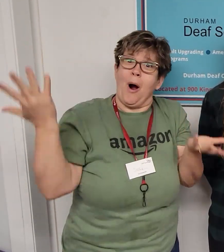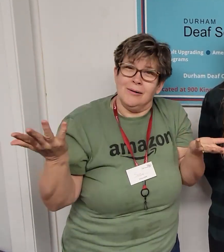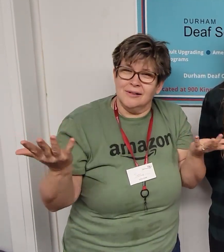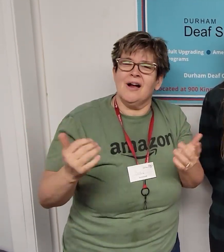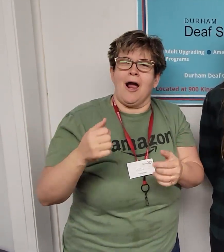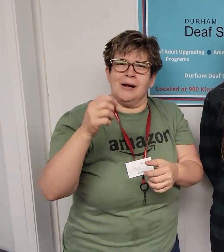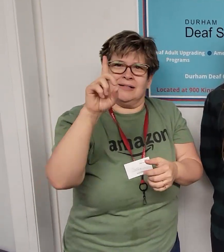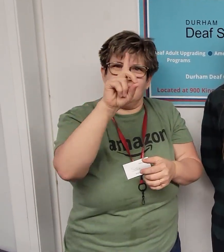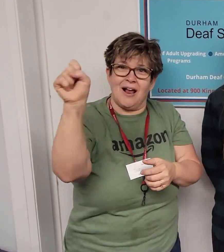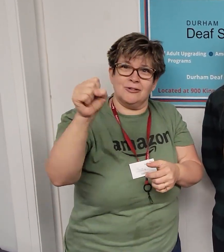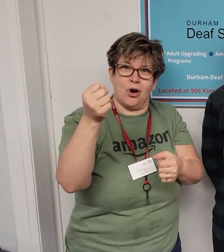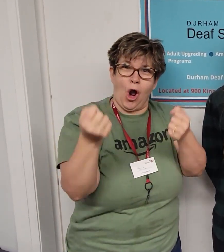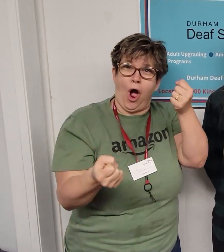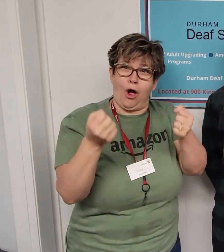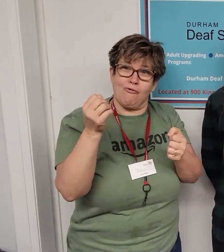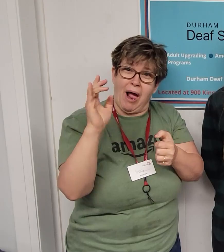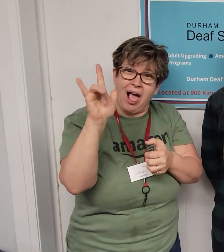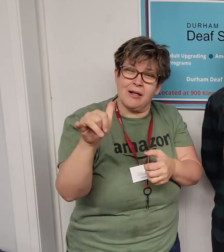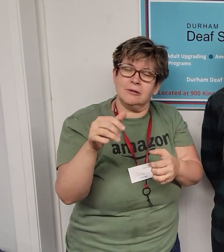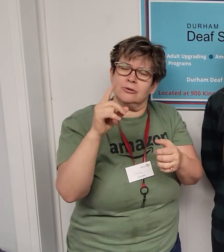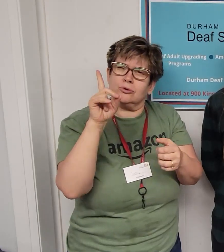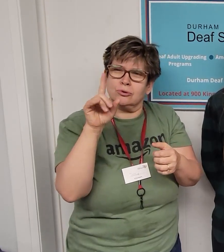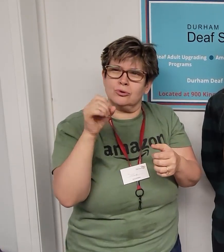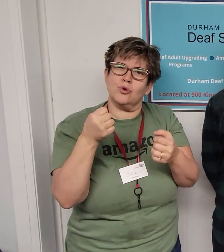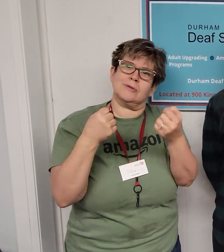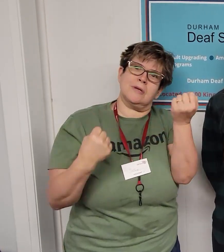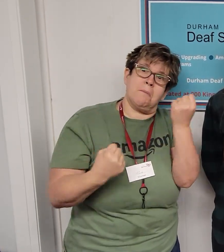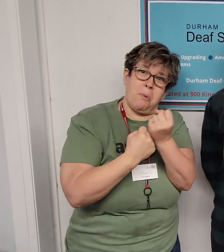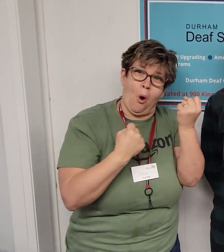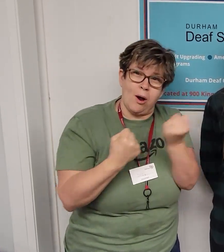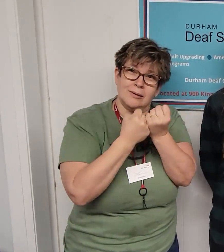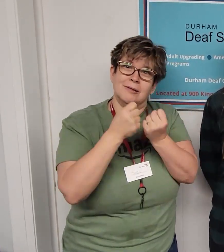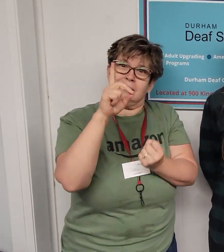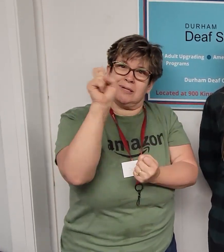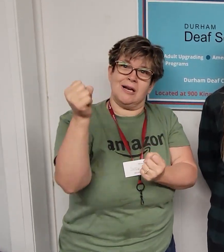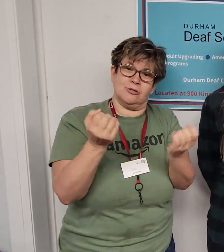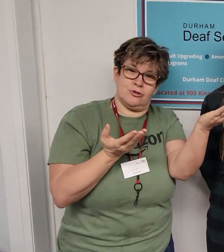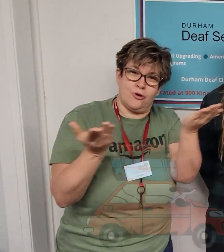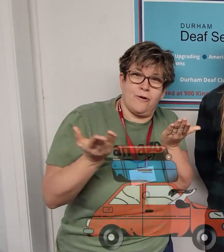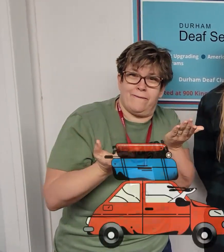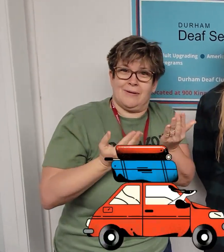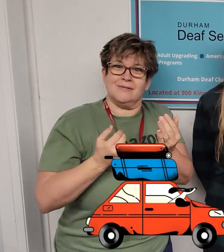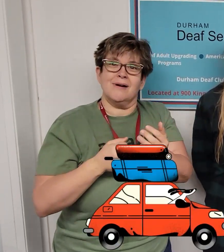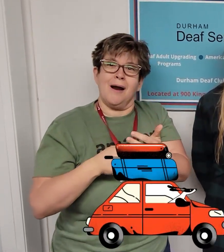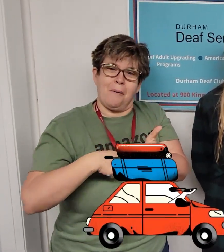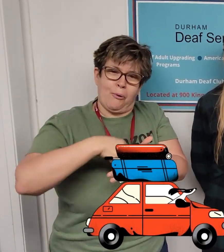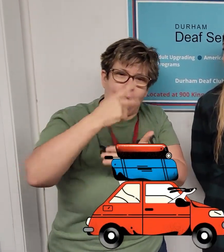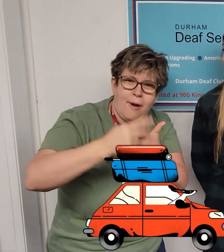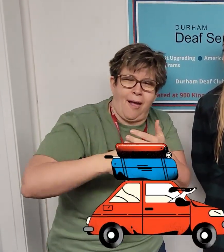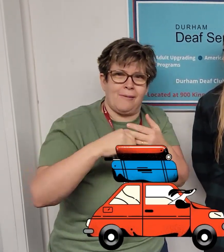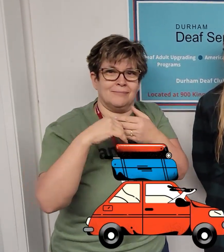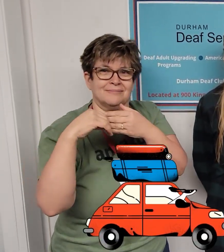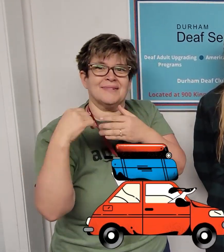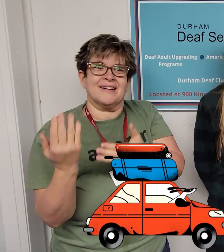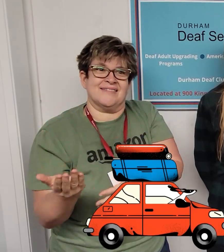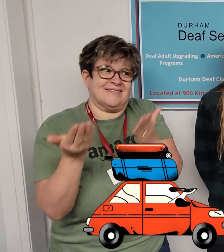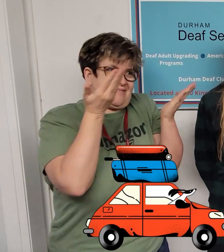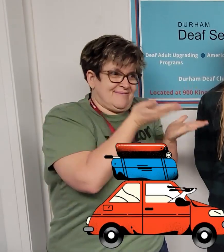We're here today for a special event, Durham Deaf Services' first ever car rally. We're here to raise funds